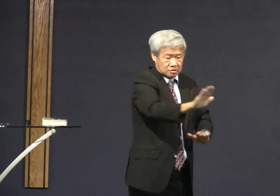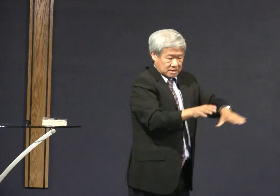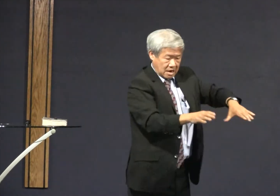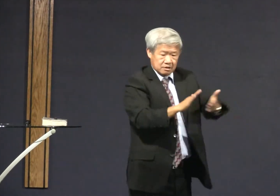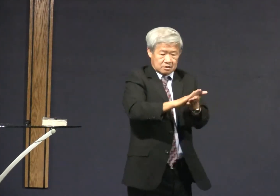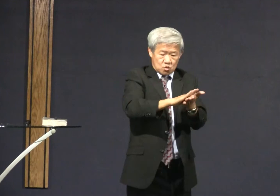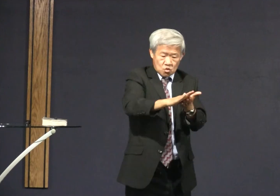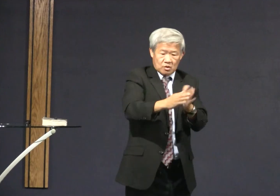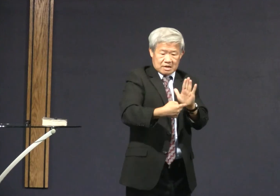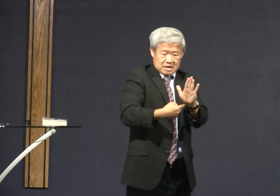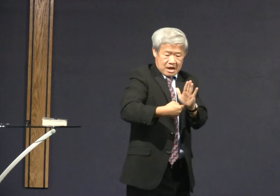what to do in